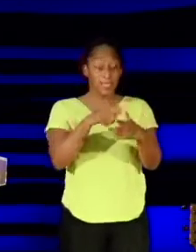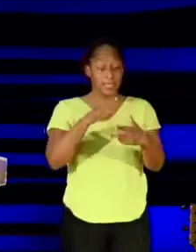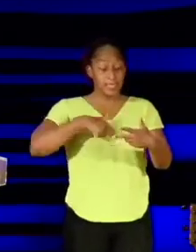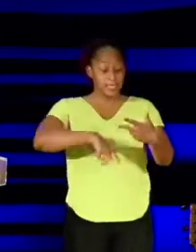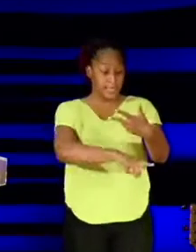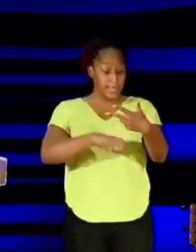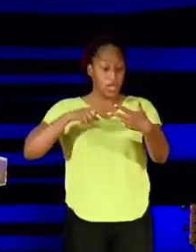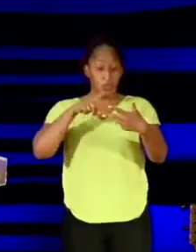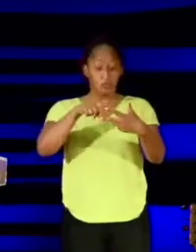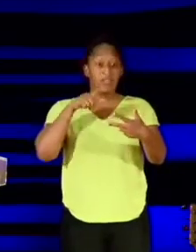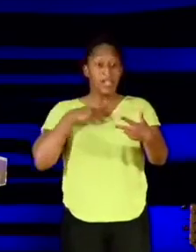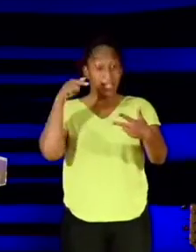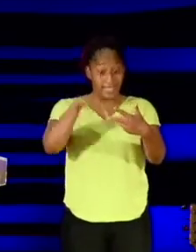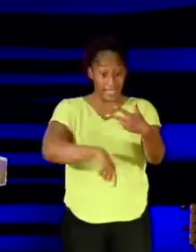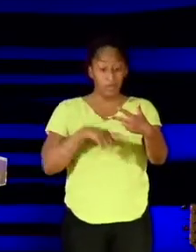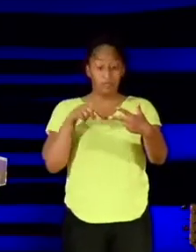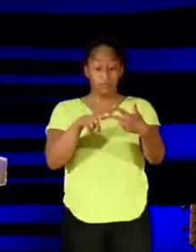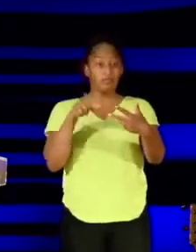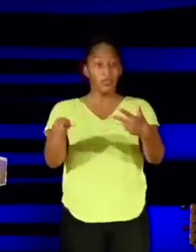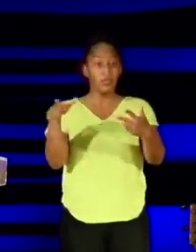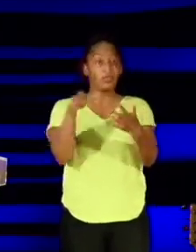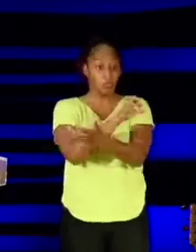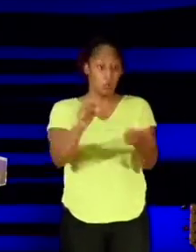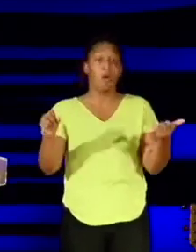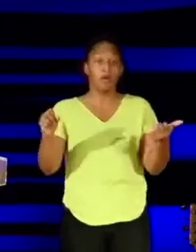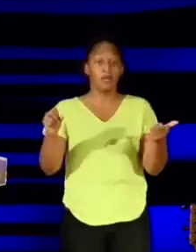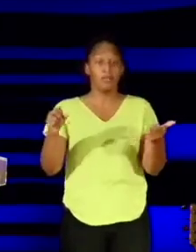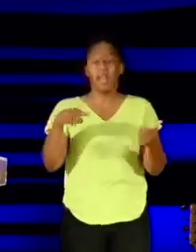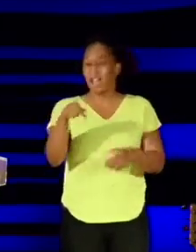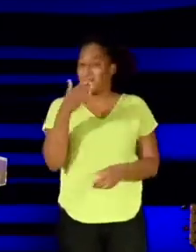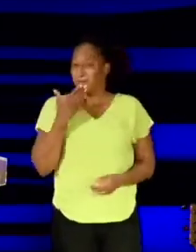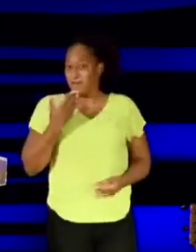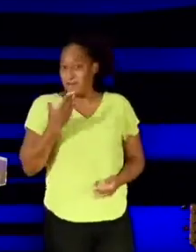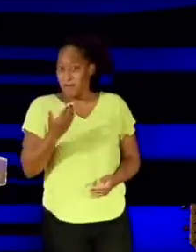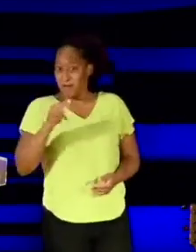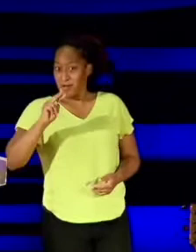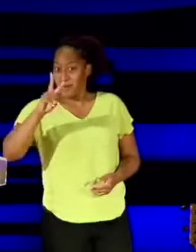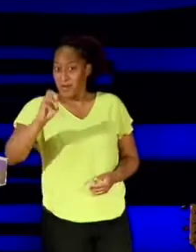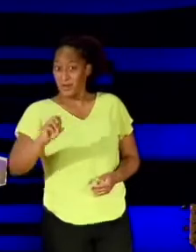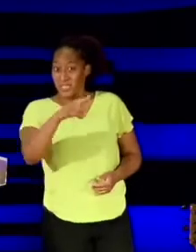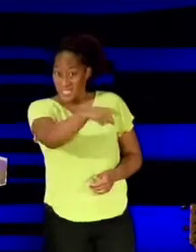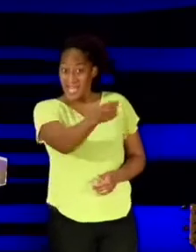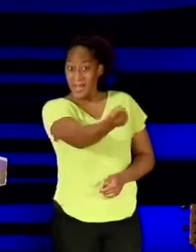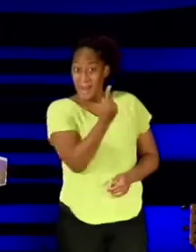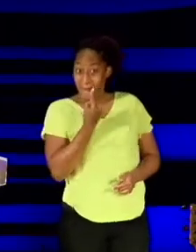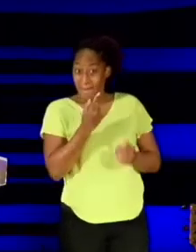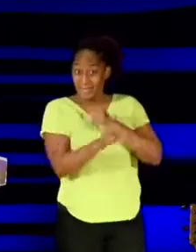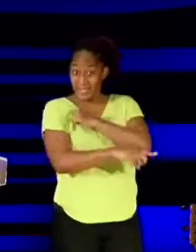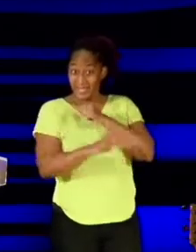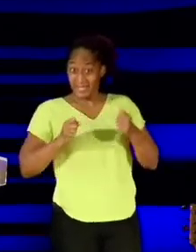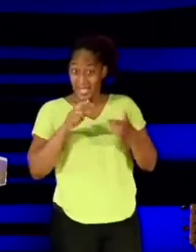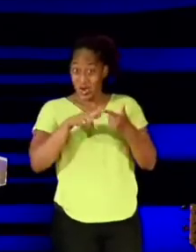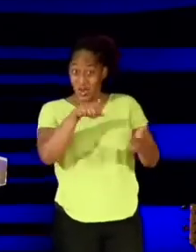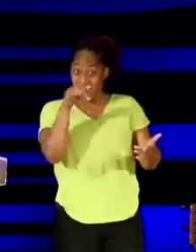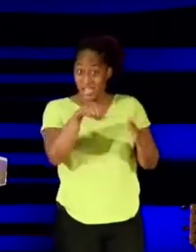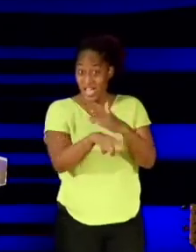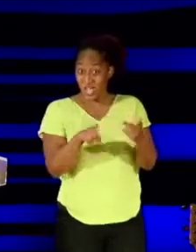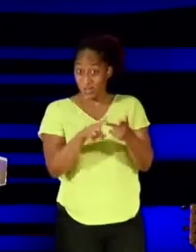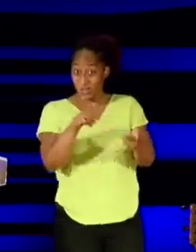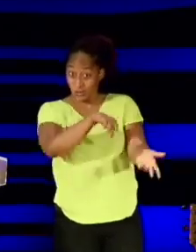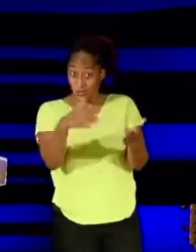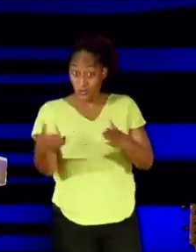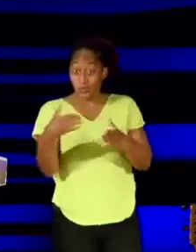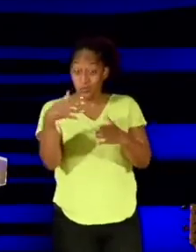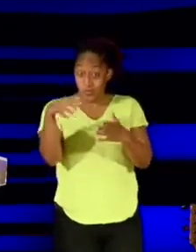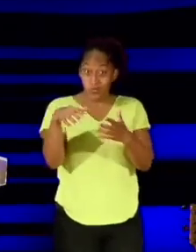to kill, and destroy. But I've got good news for you. If the enemy comes to steal, to kill, and destroy, then God